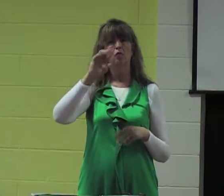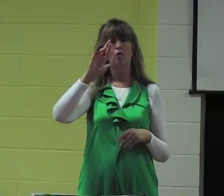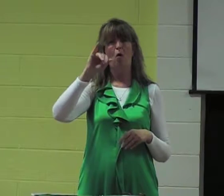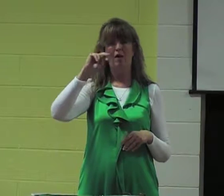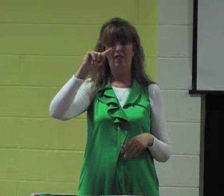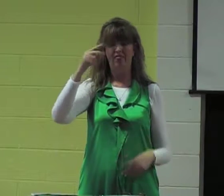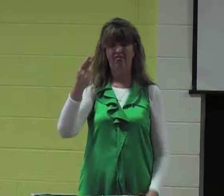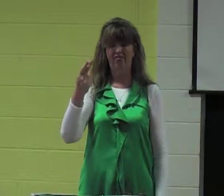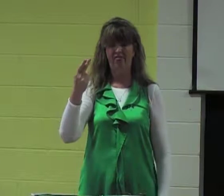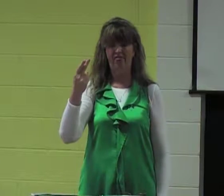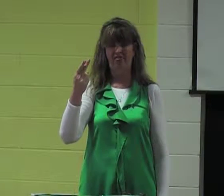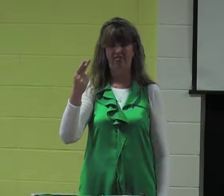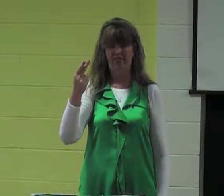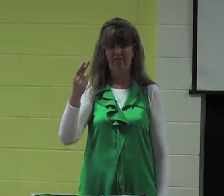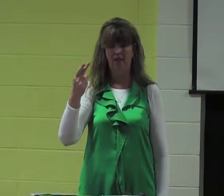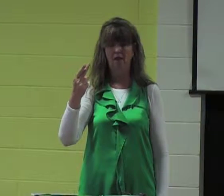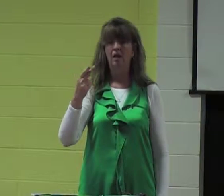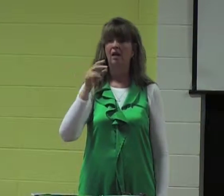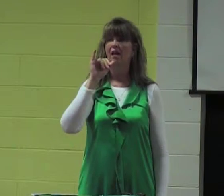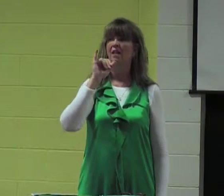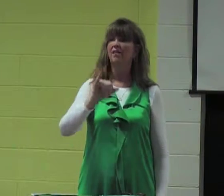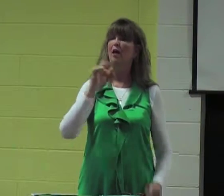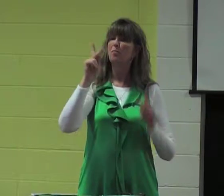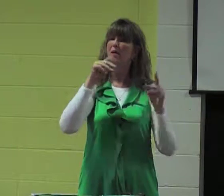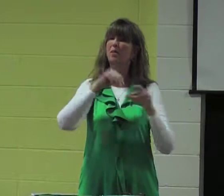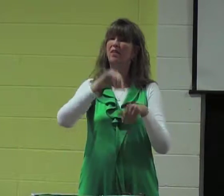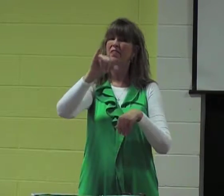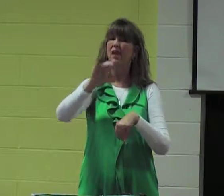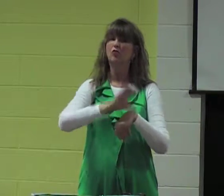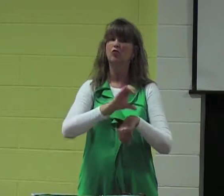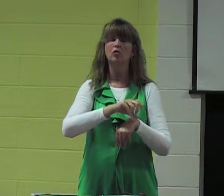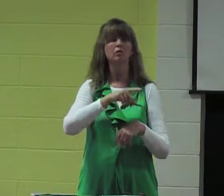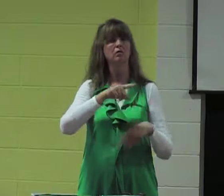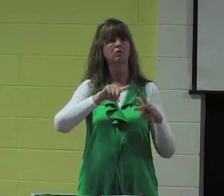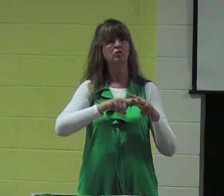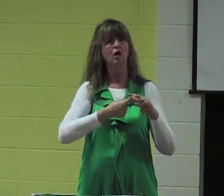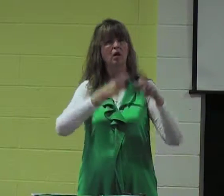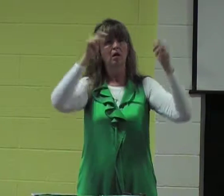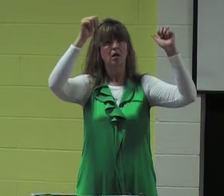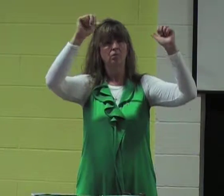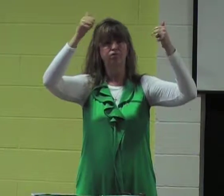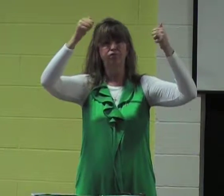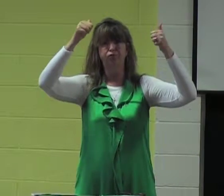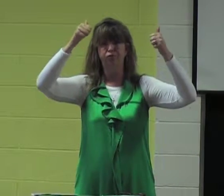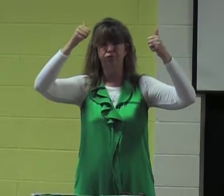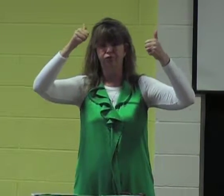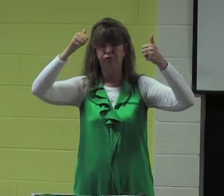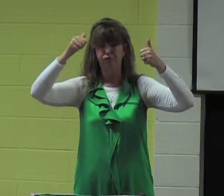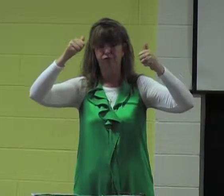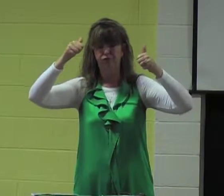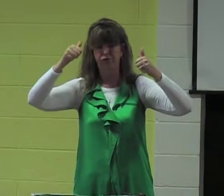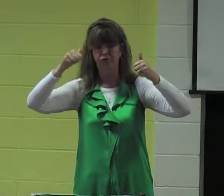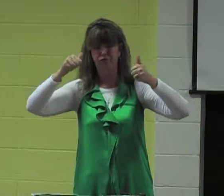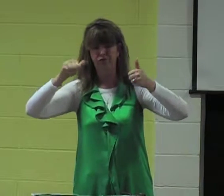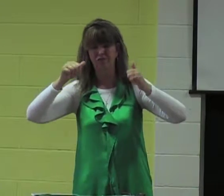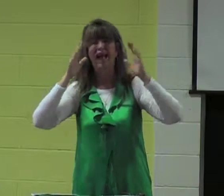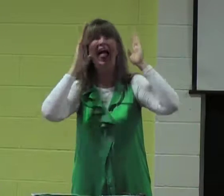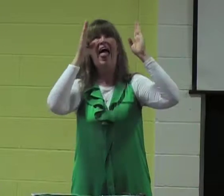So, the passage we read was a letter to the church at Corinth. And after Paul